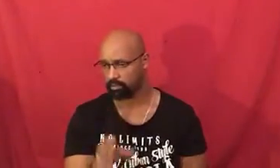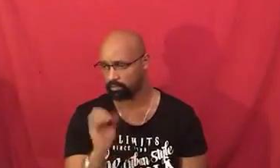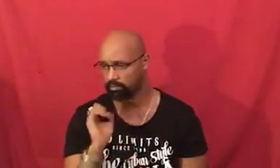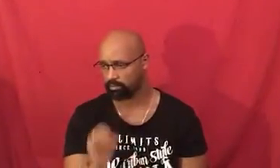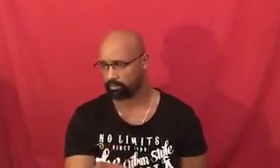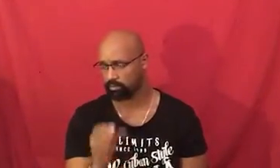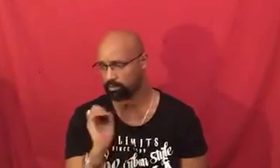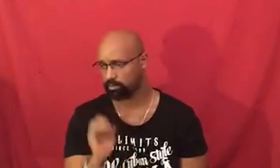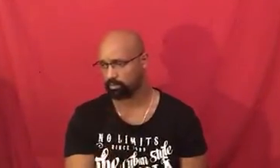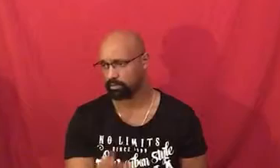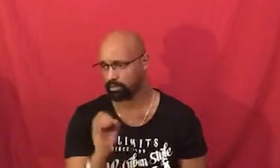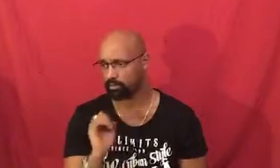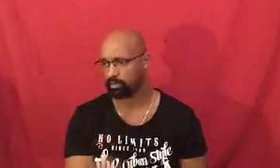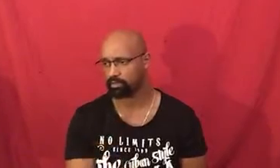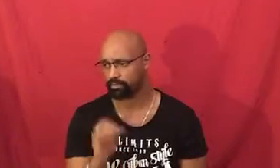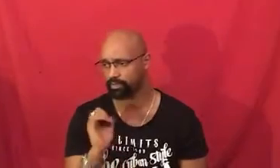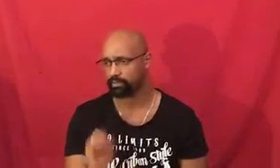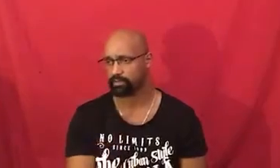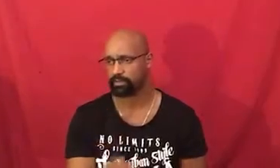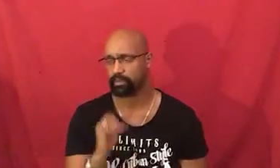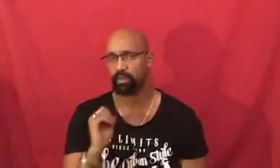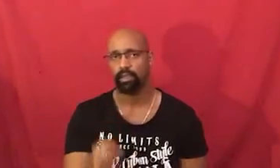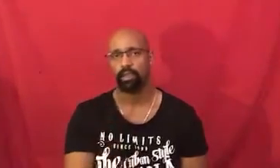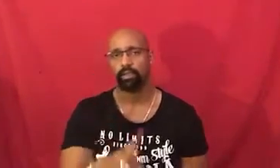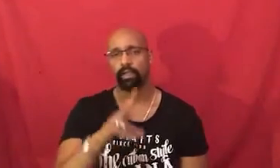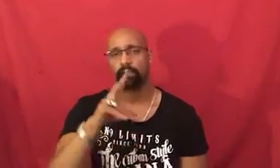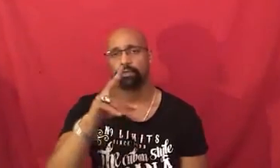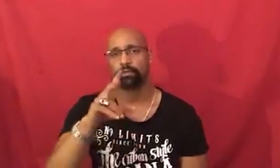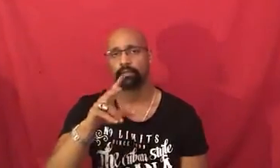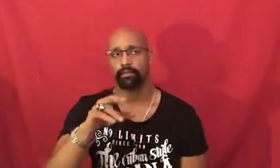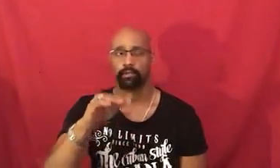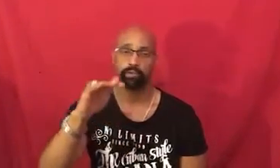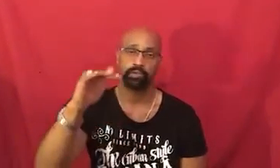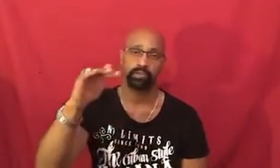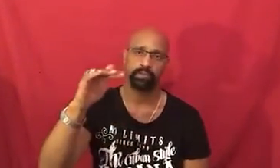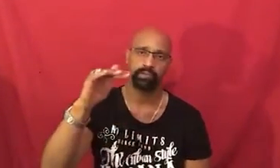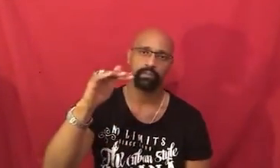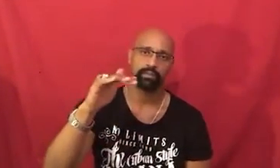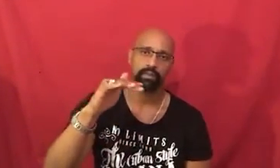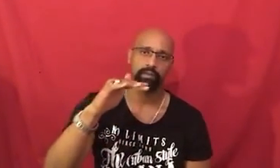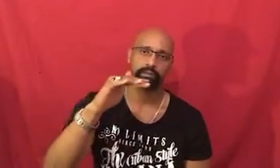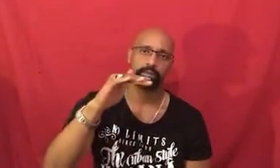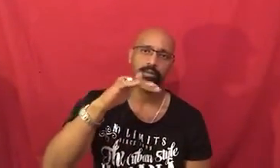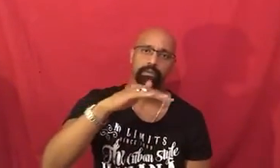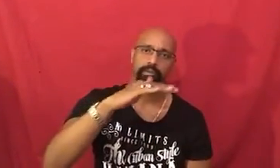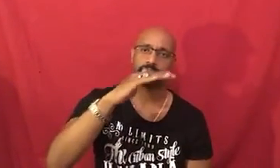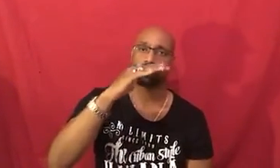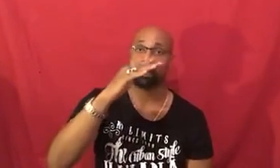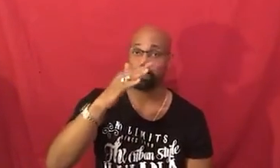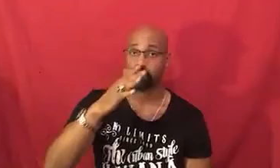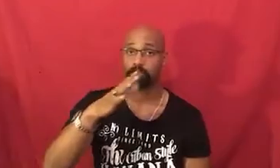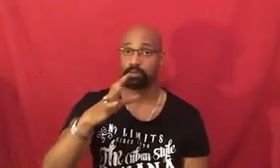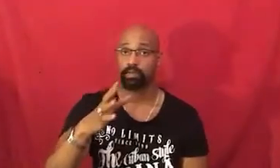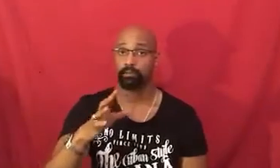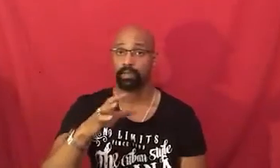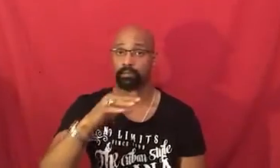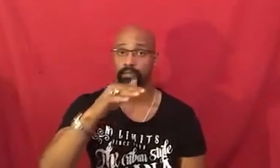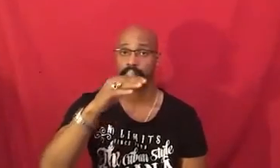constant basis and you will see and experience this when you actually learn how to meditate